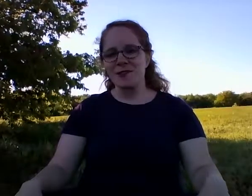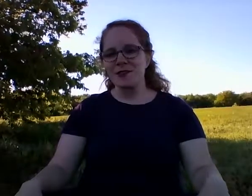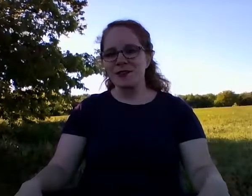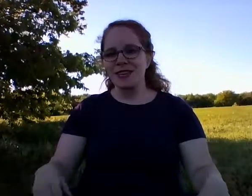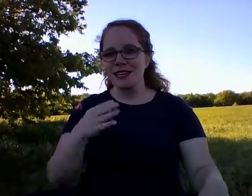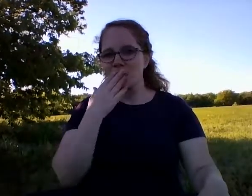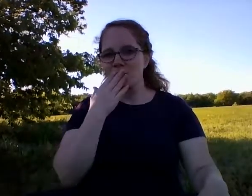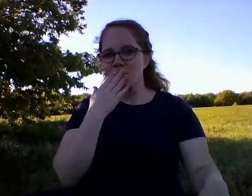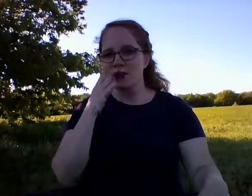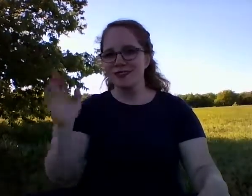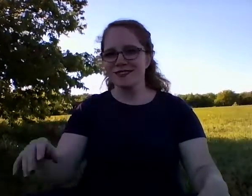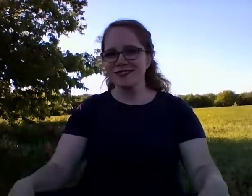beautiful day. day.